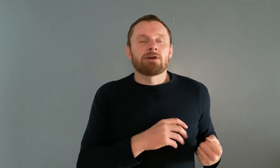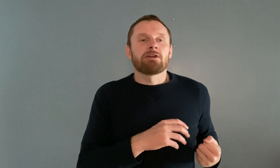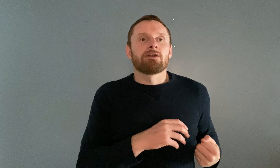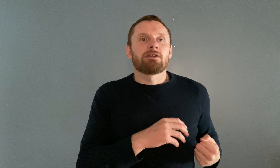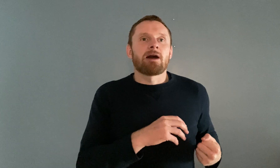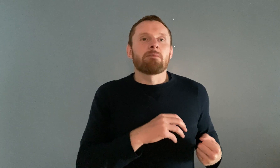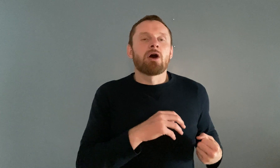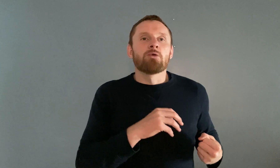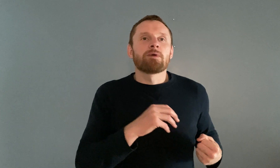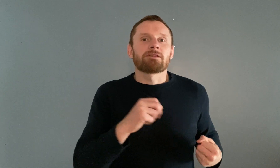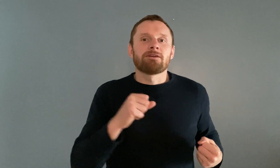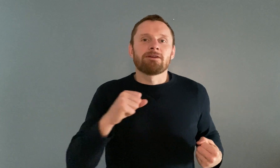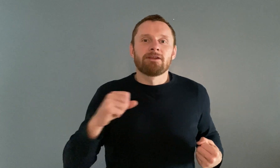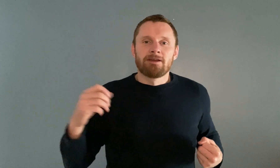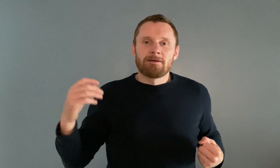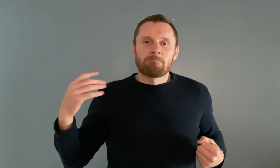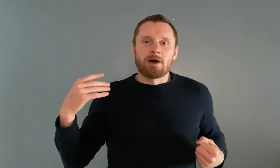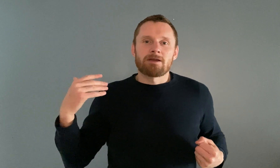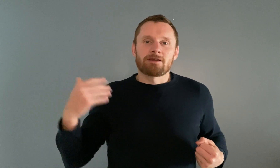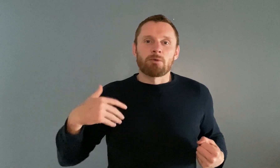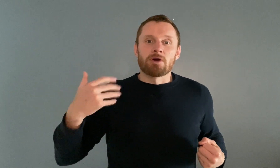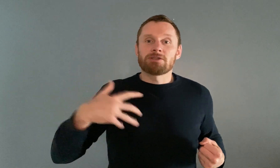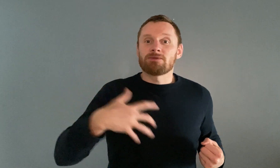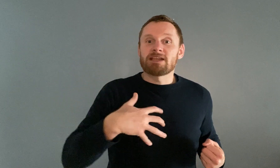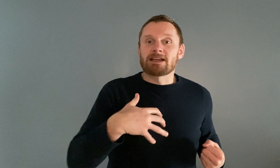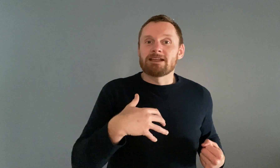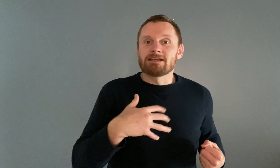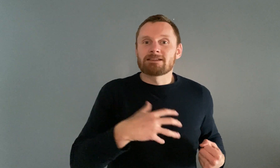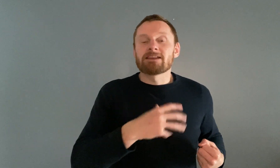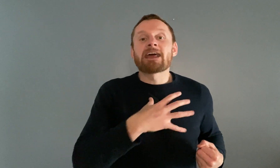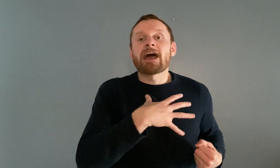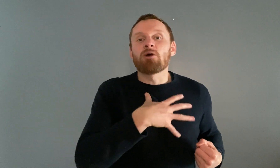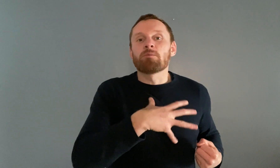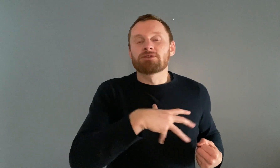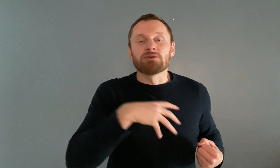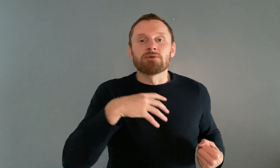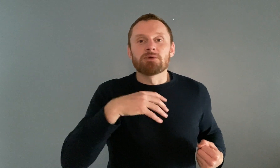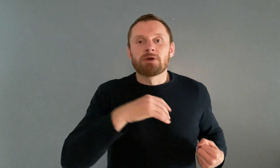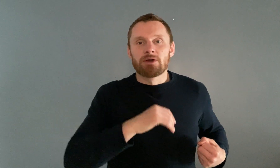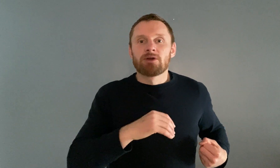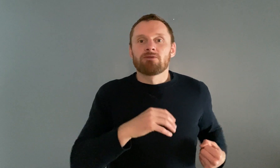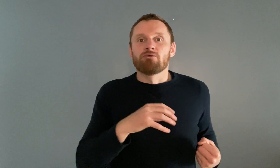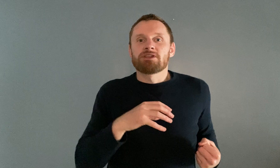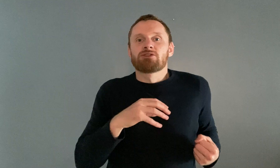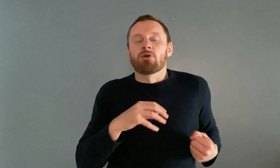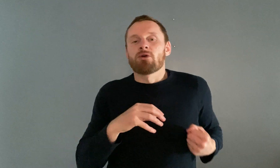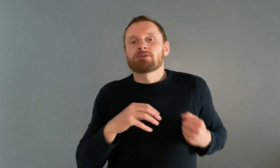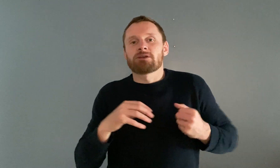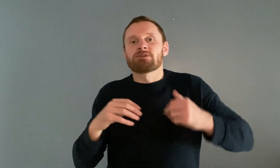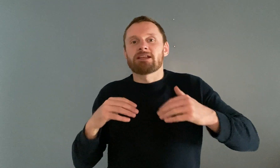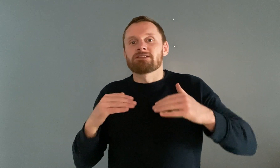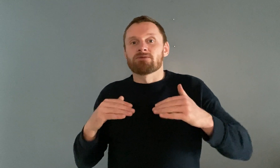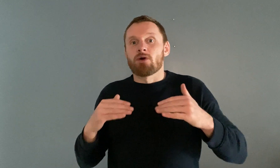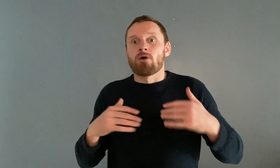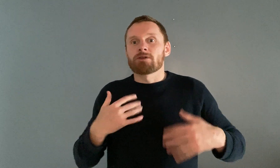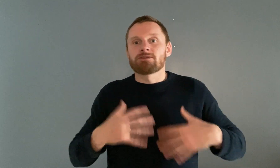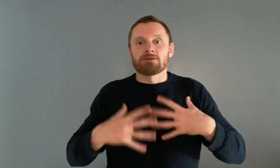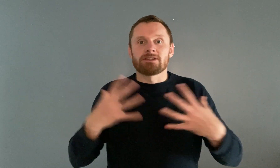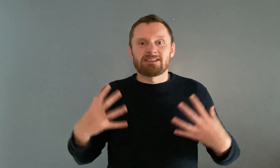and i'm hoping that my coercive techniques are going to help to restore some sense of order to this